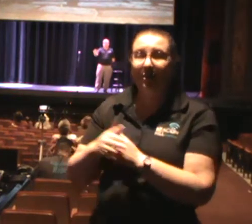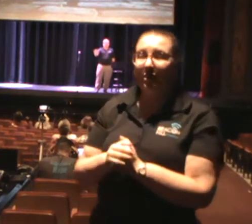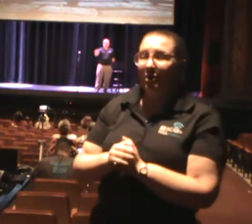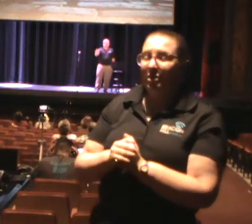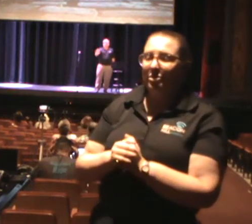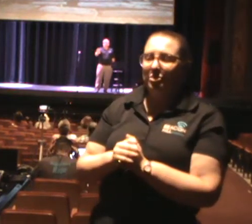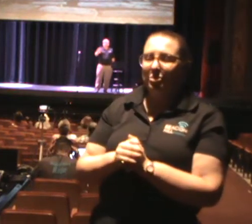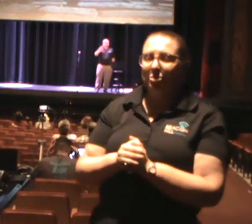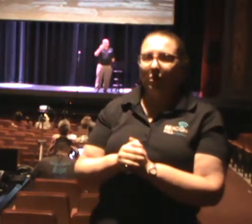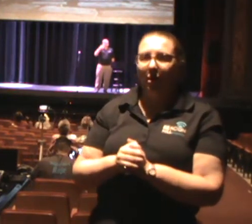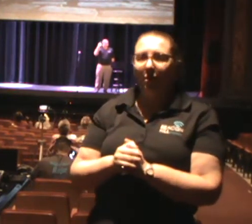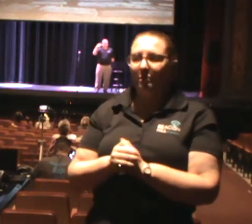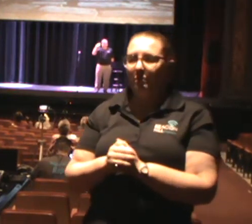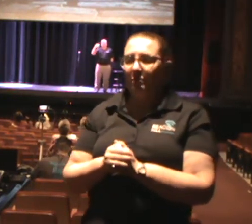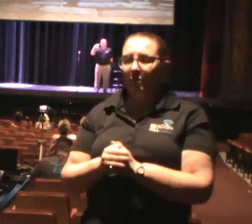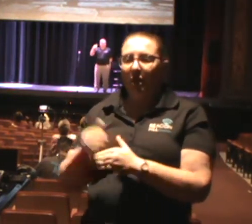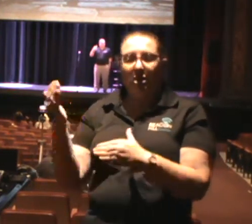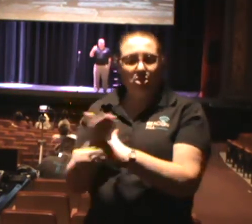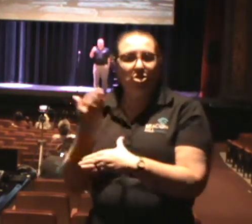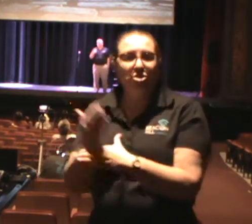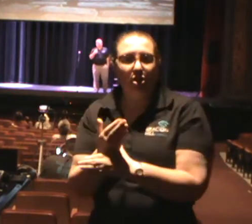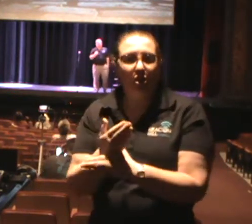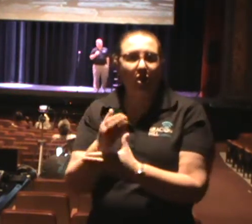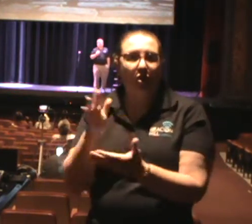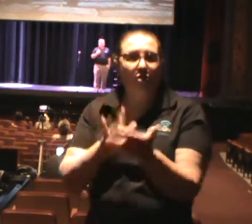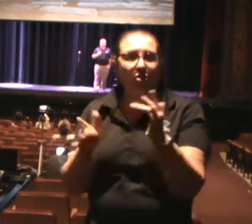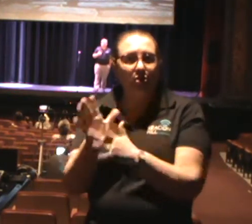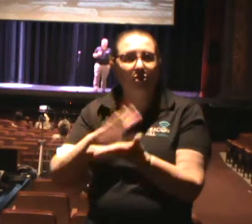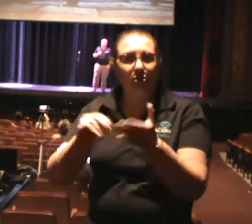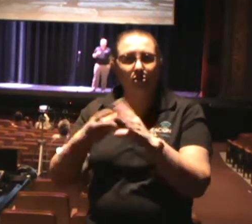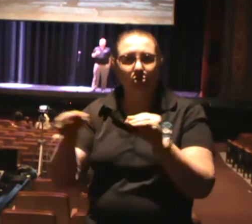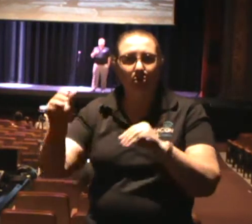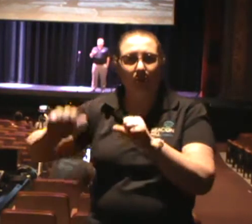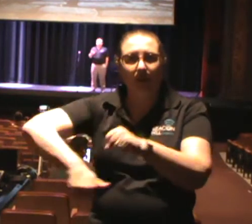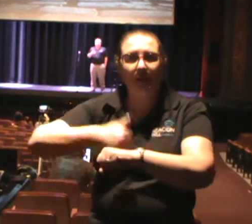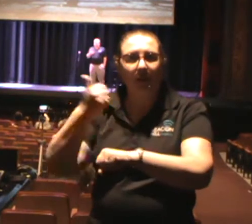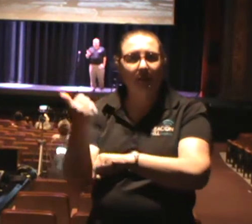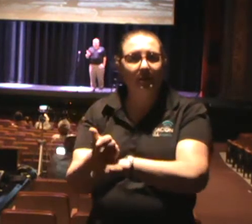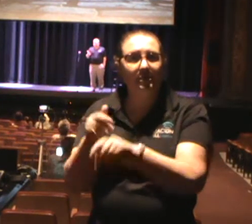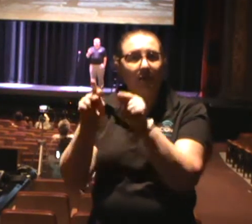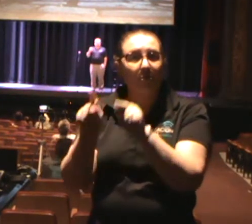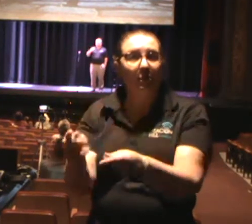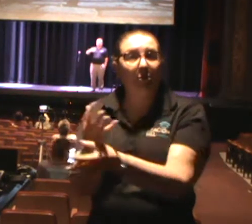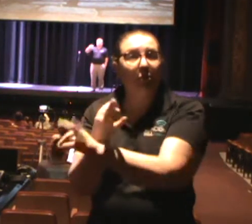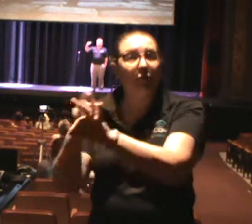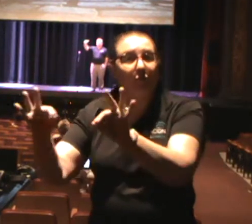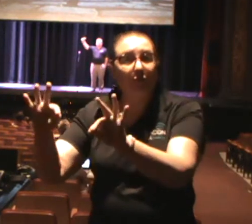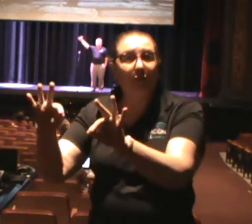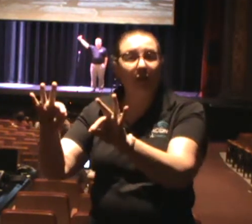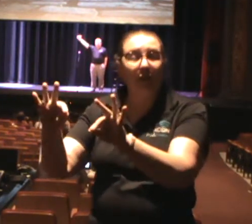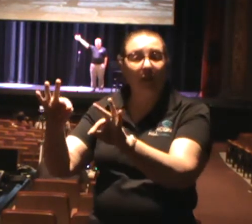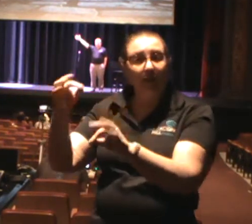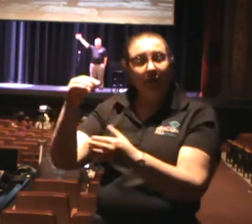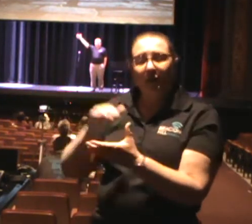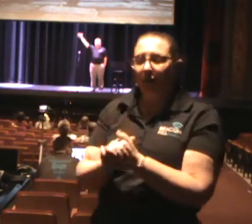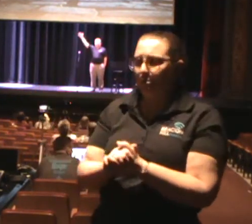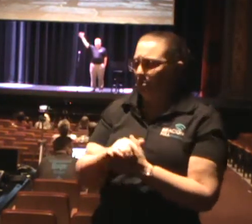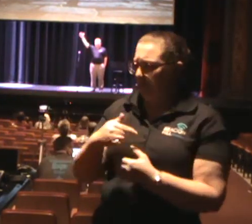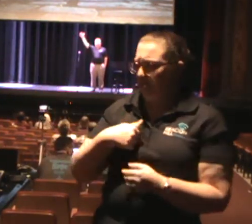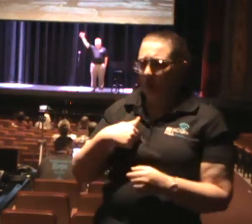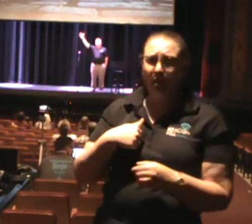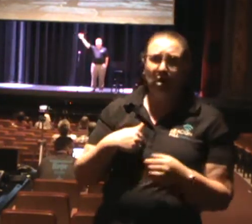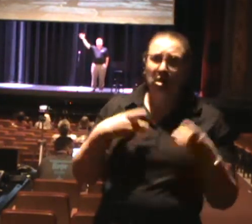different, church. So the mentality that we have, we really have to change, right? I'm not discouraged that we don't have the numbers that we had.